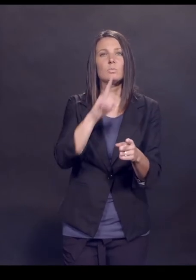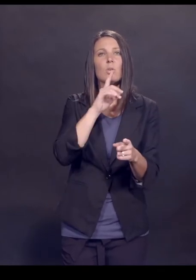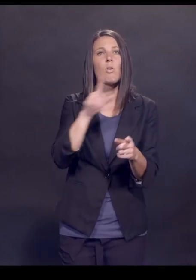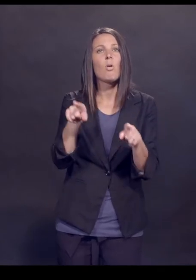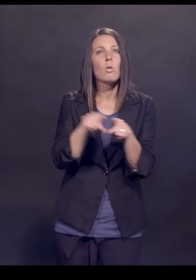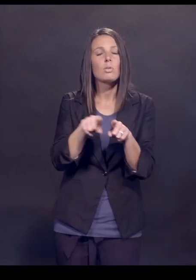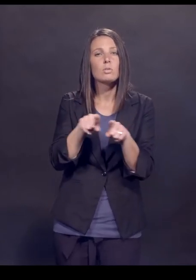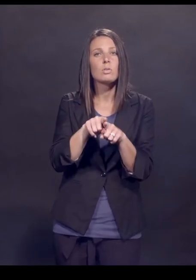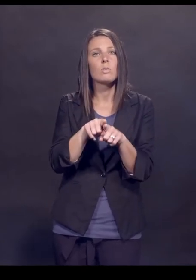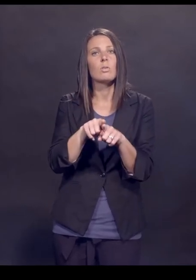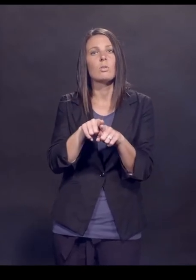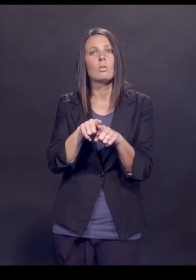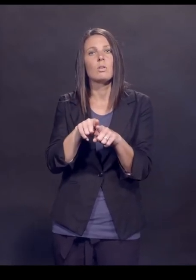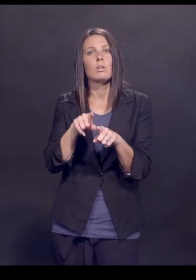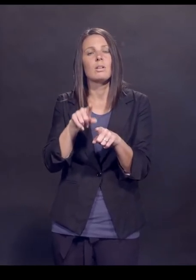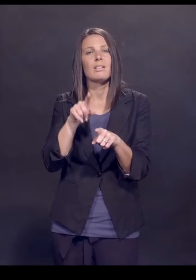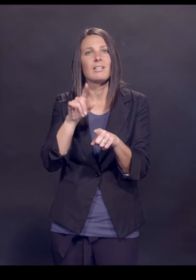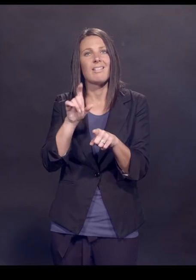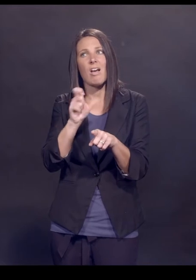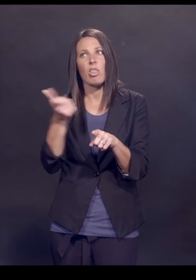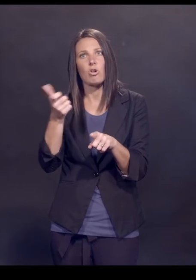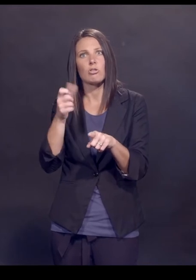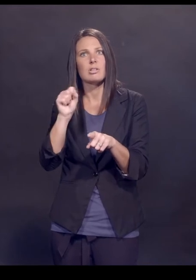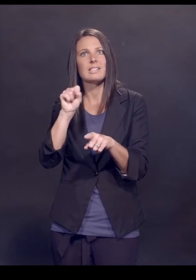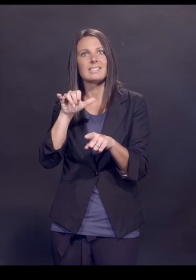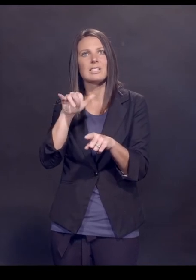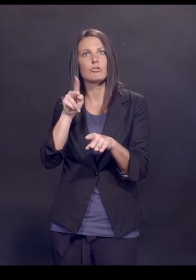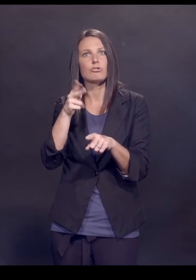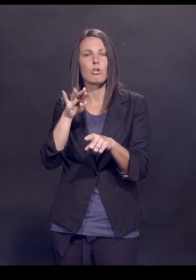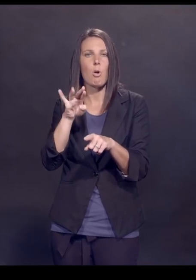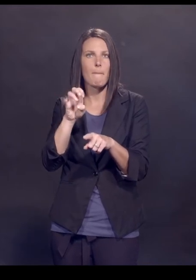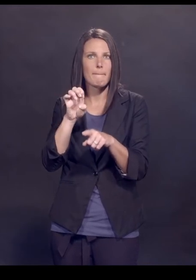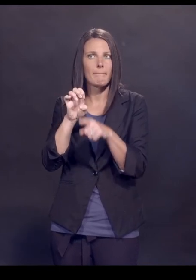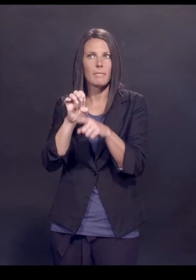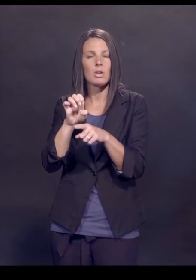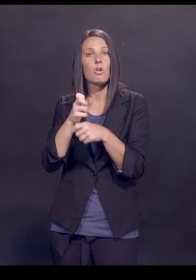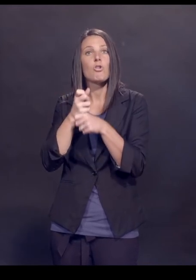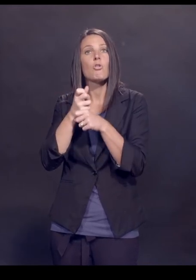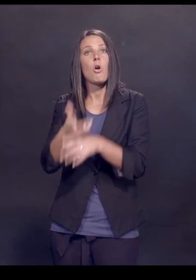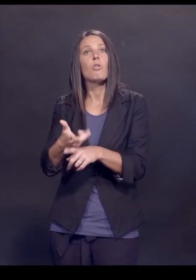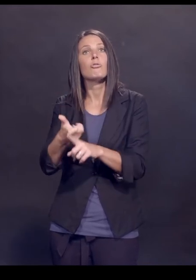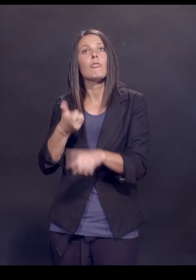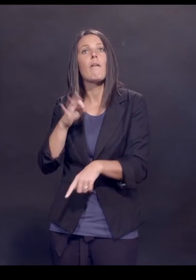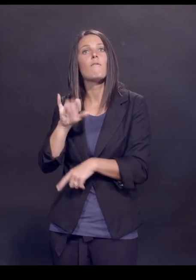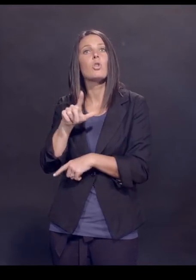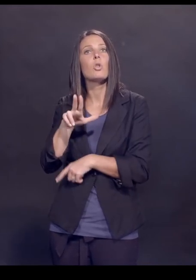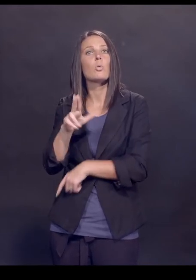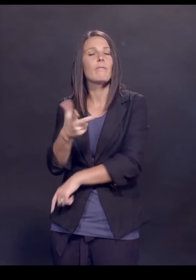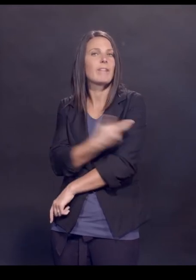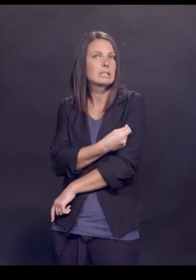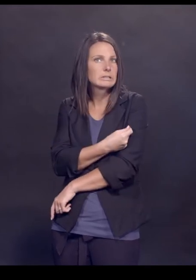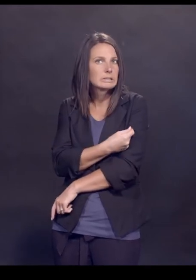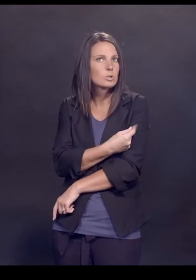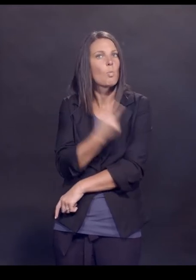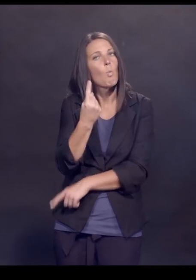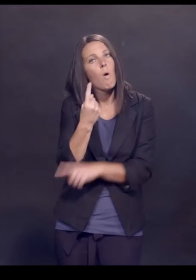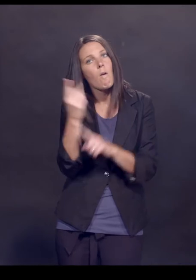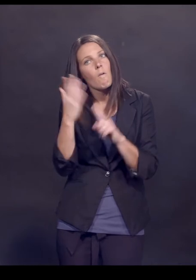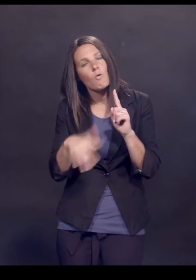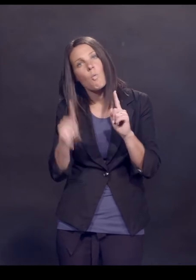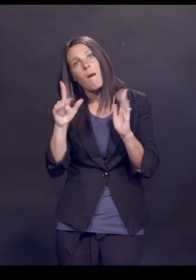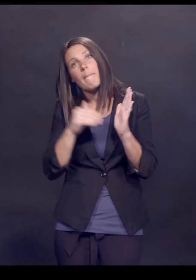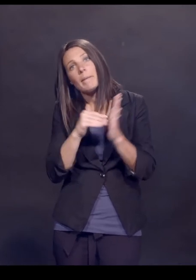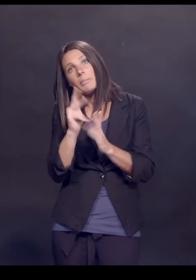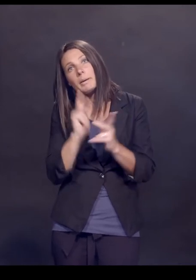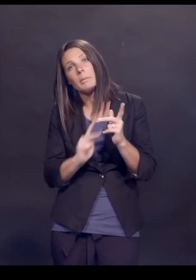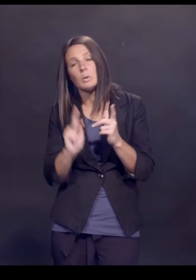we know that the Guillain-Barre syndrome is a very, very rare consequence of the influenza vaccine occurring occasionally in one per million people, but all of these for